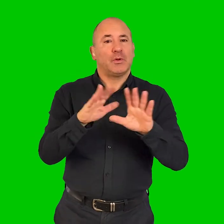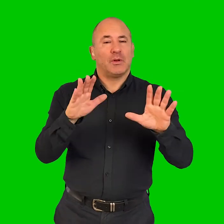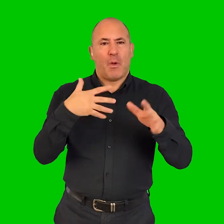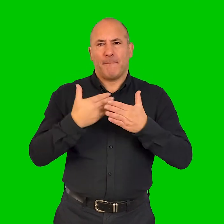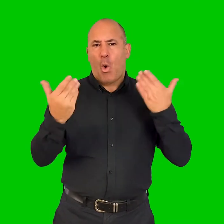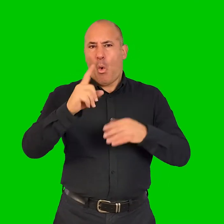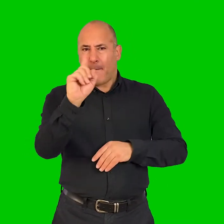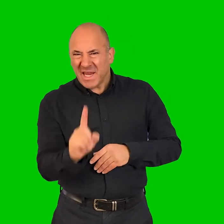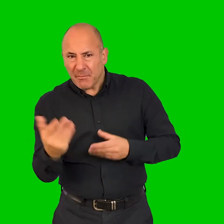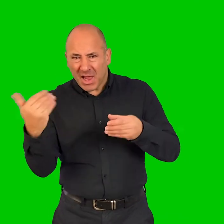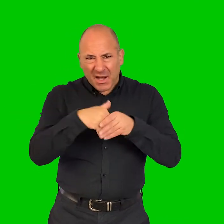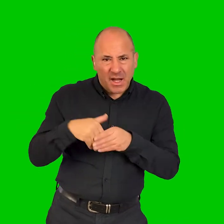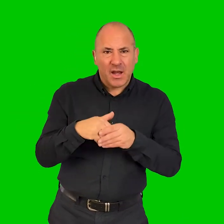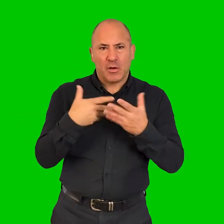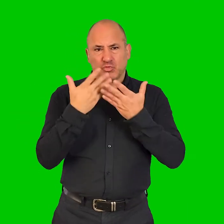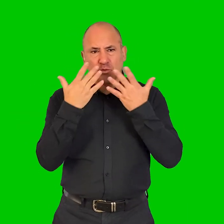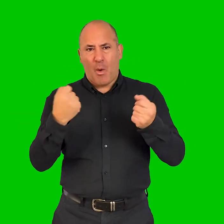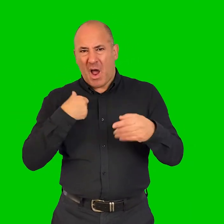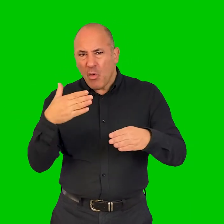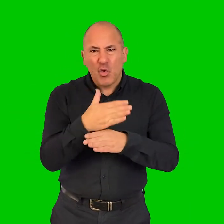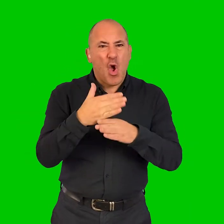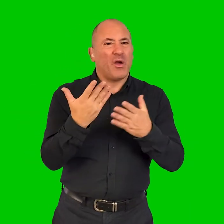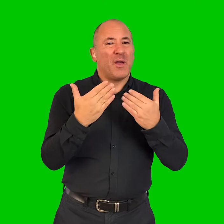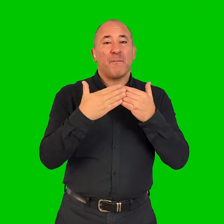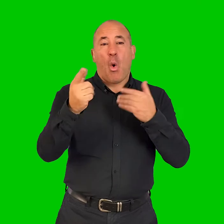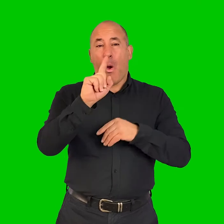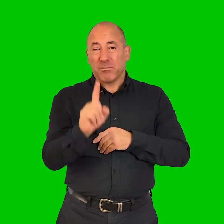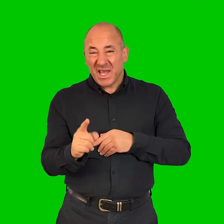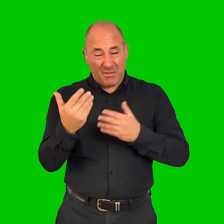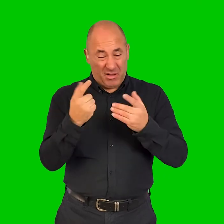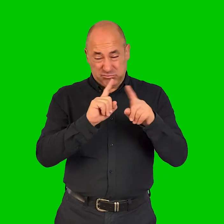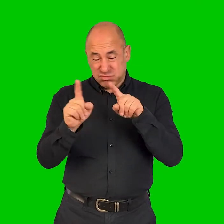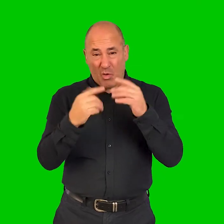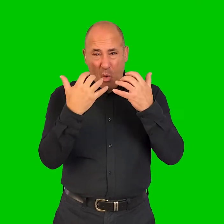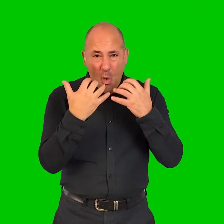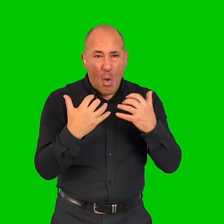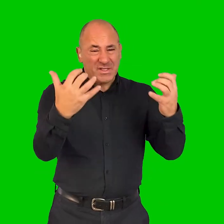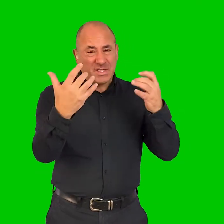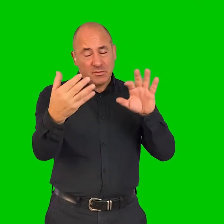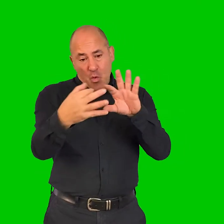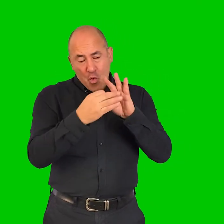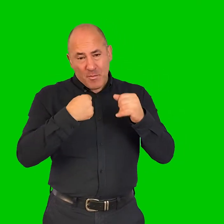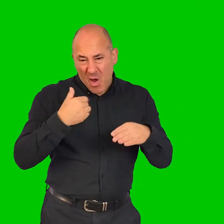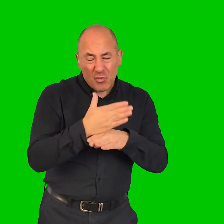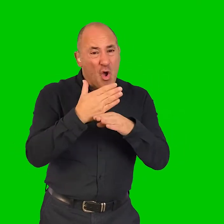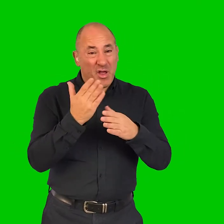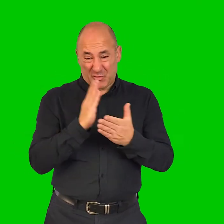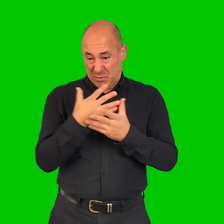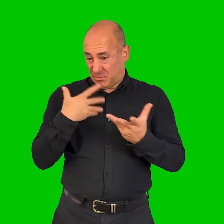include more people in my work and in the displaying of my work, include more people in just the range of audiences that engage with my work.